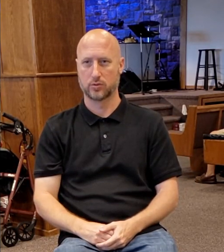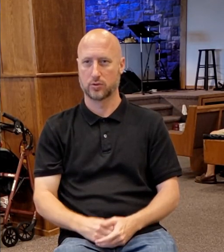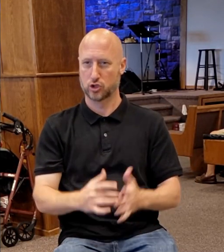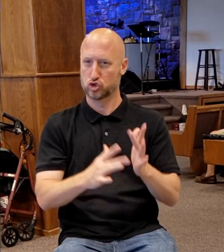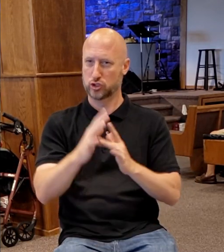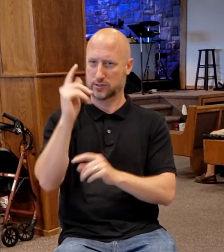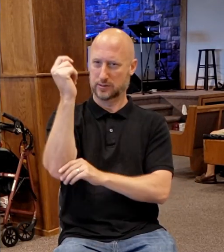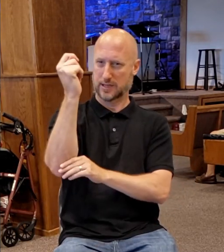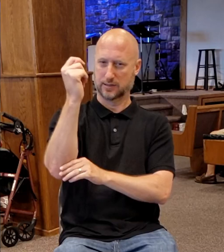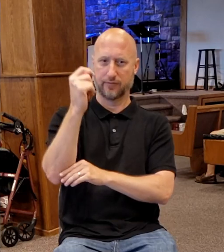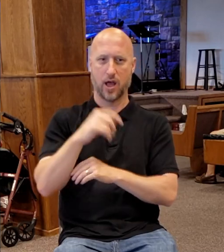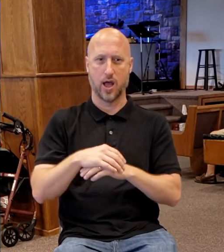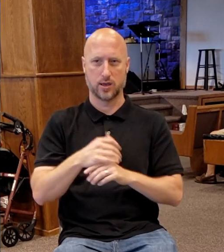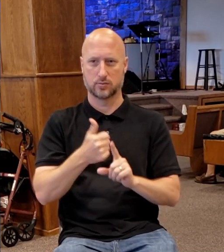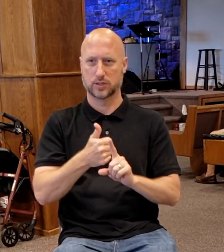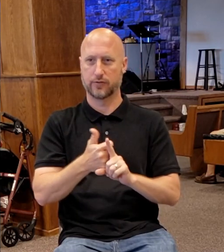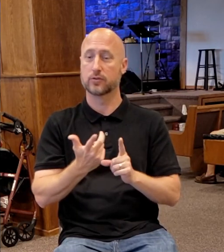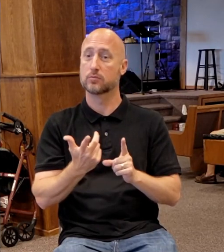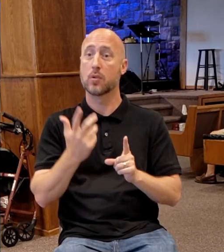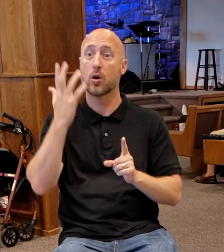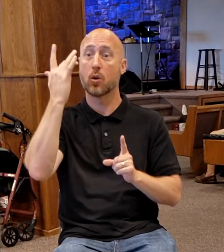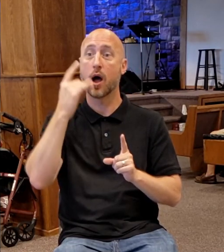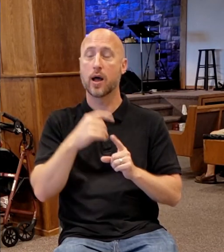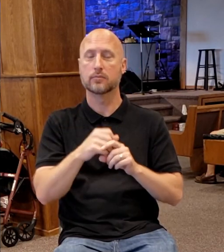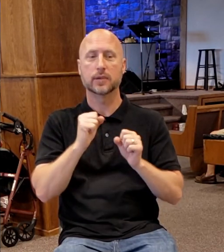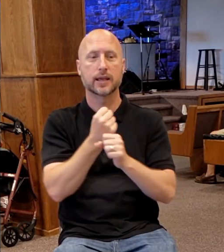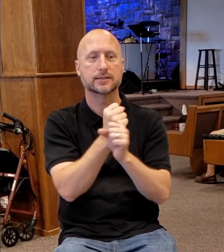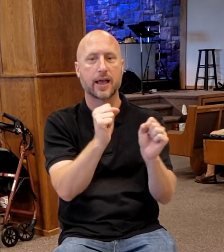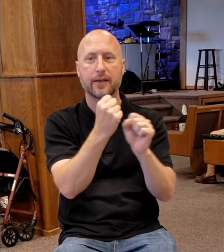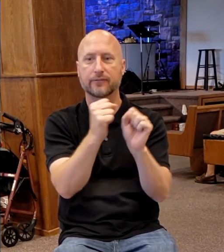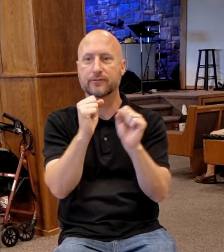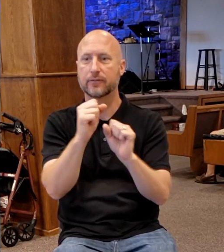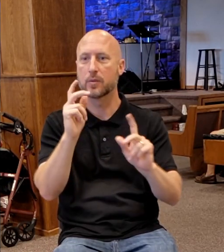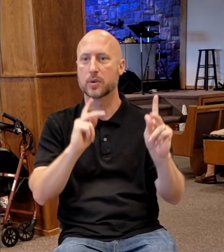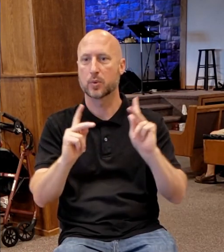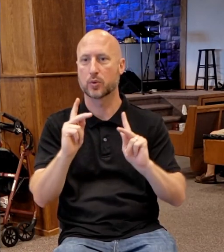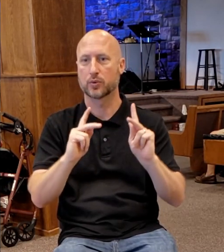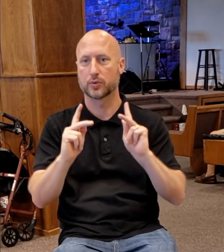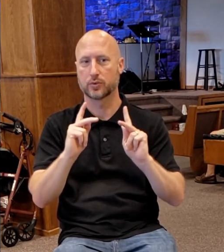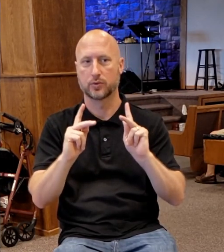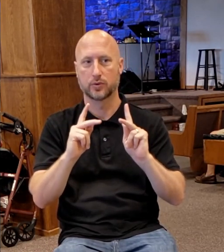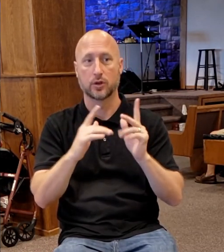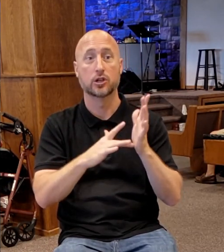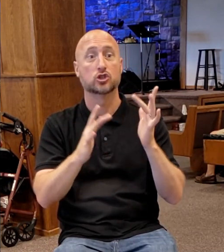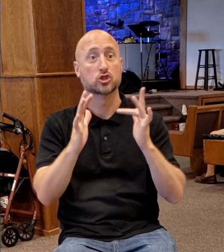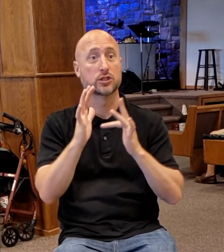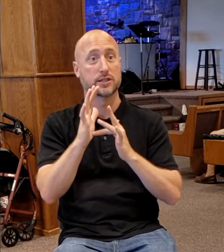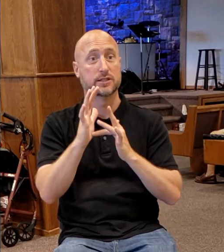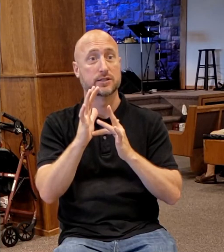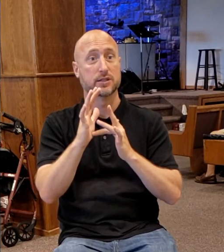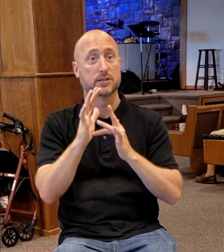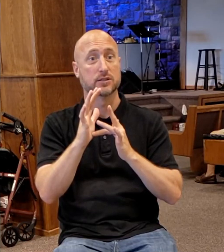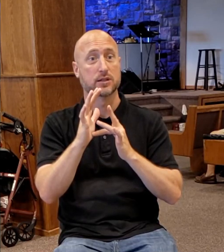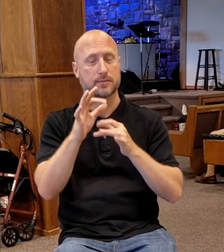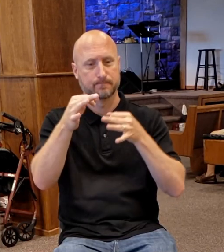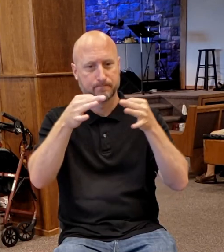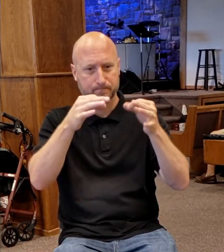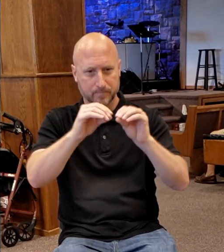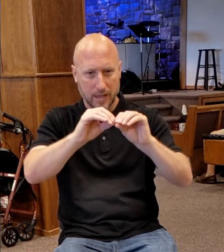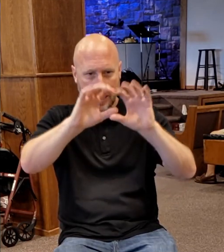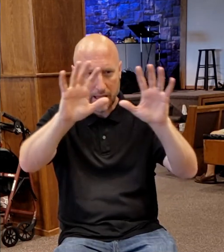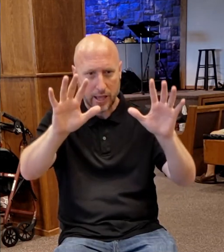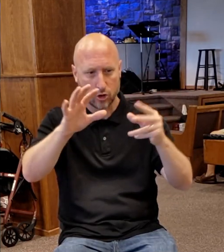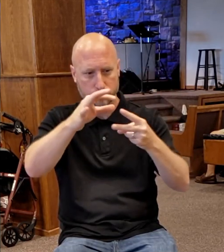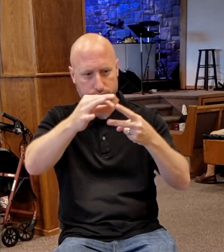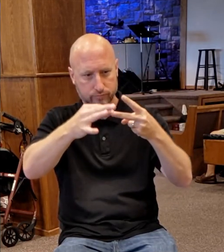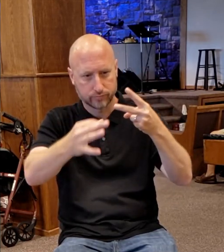he does that so that he can save. He produces clarity so a decision can be